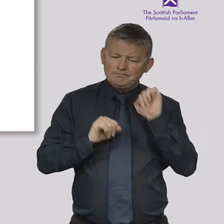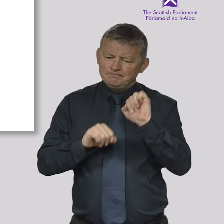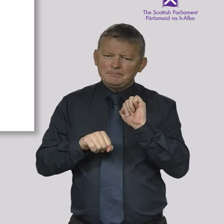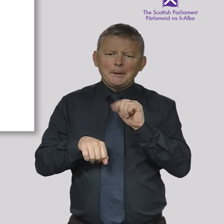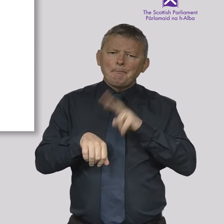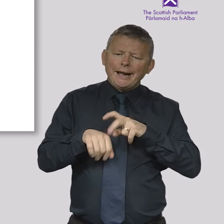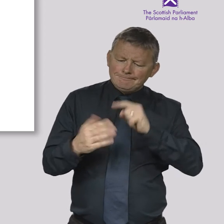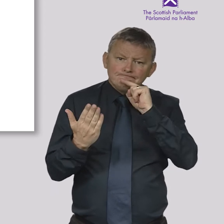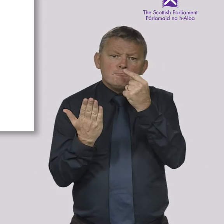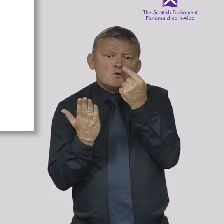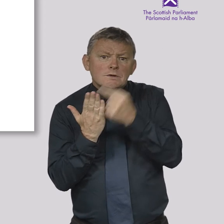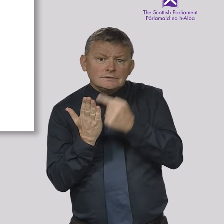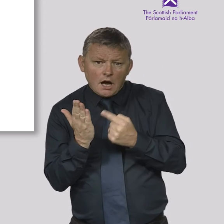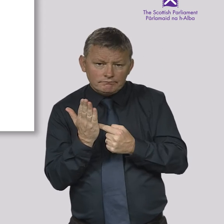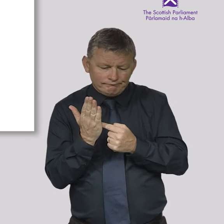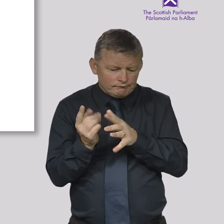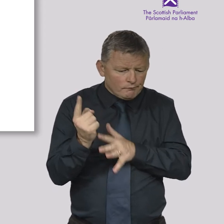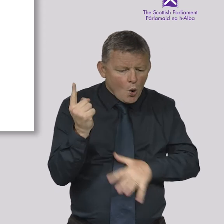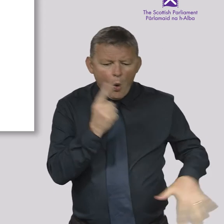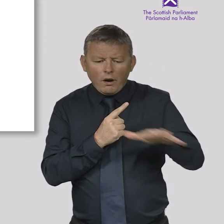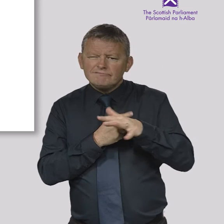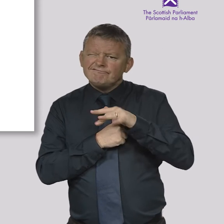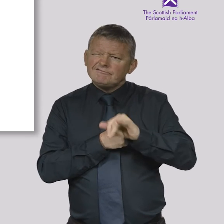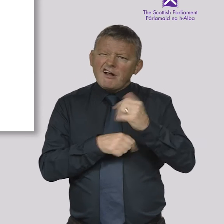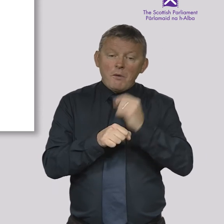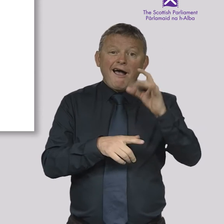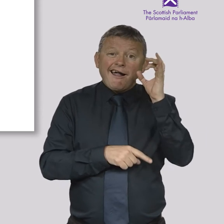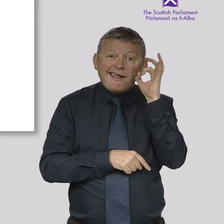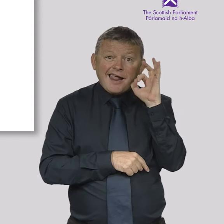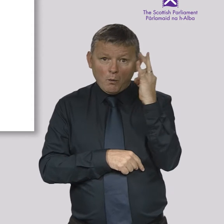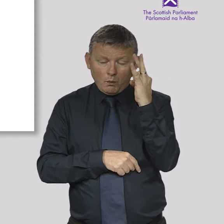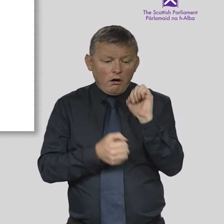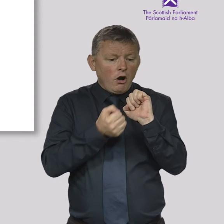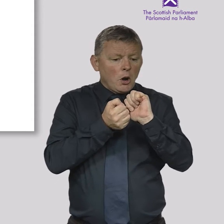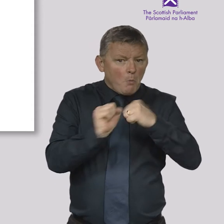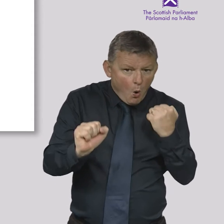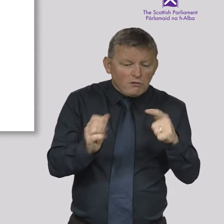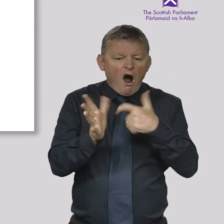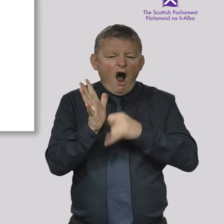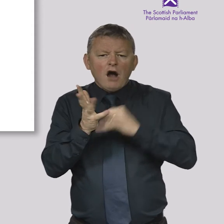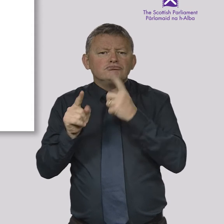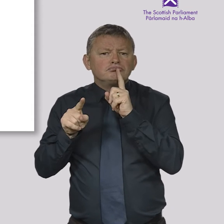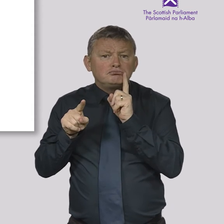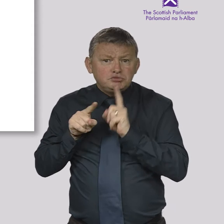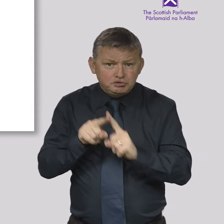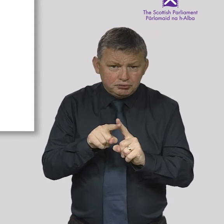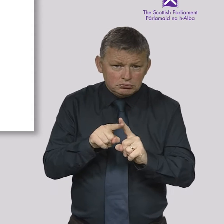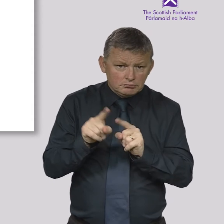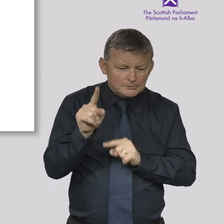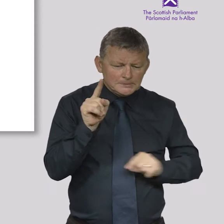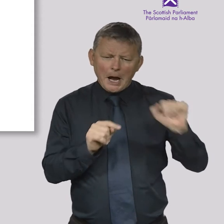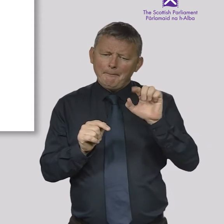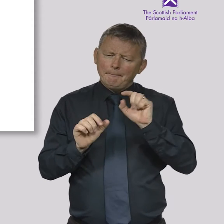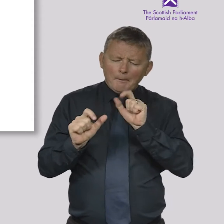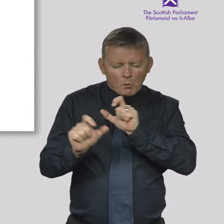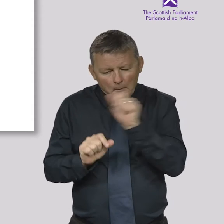Law and Order Local Government Sports and the Arts Some